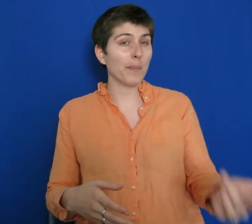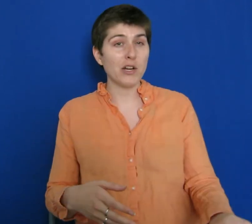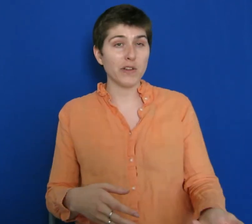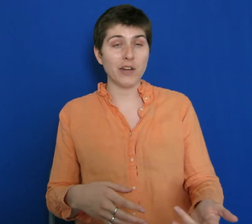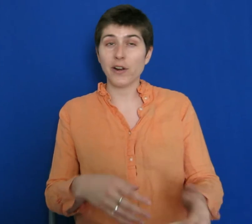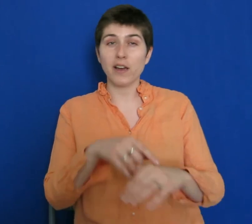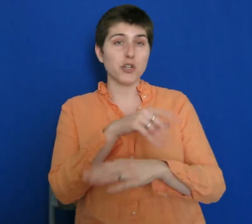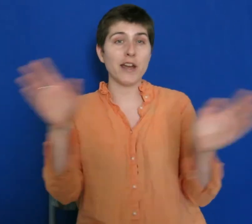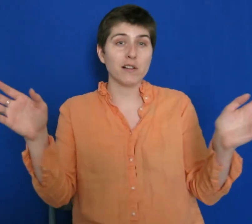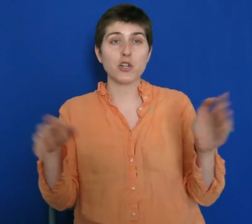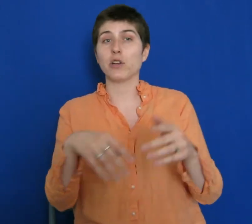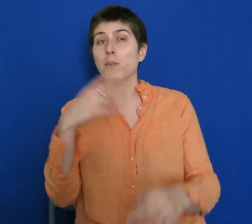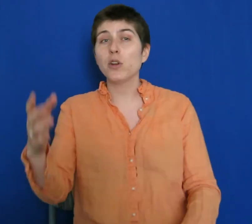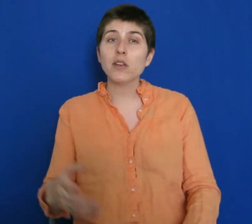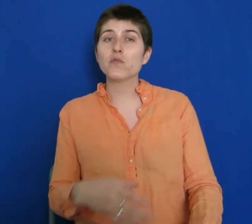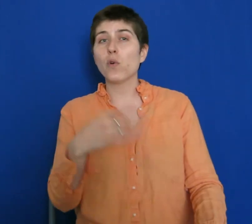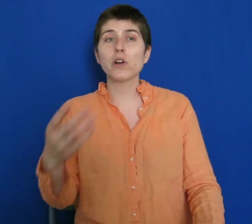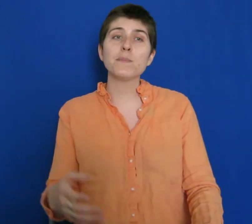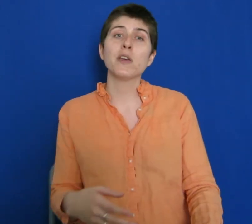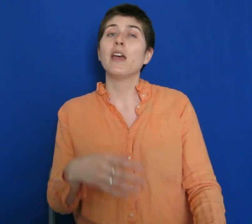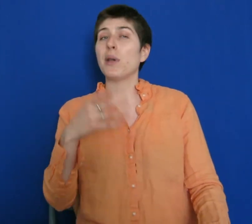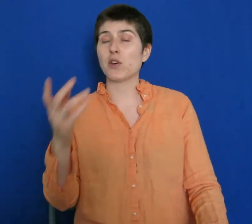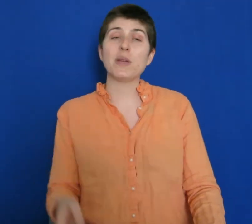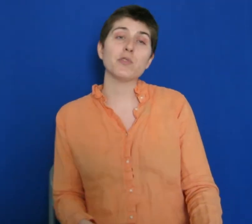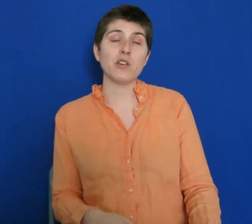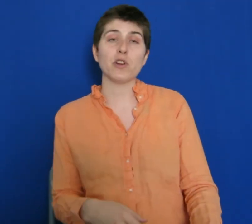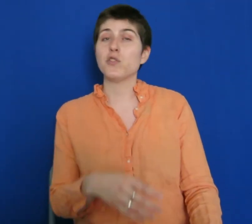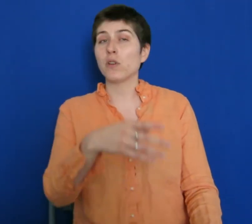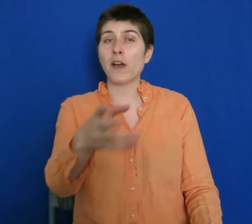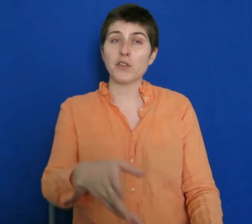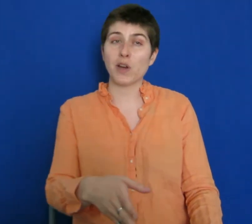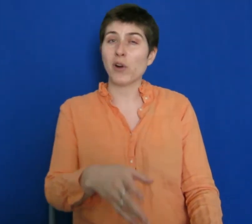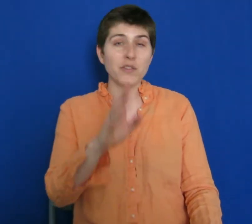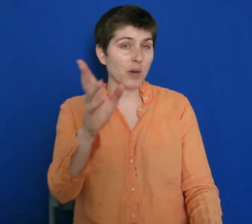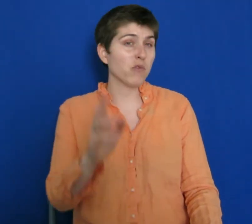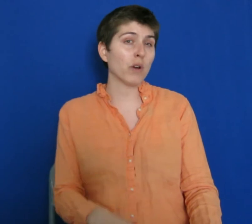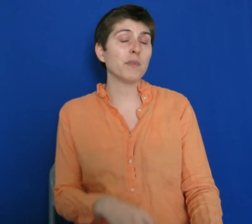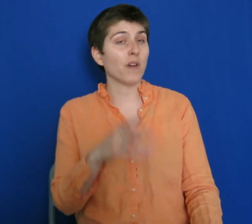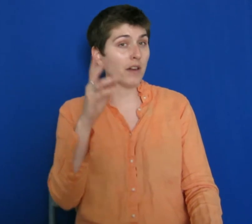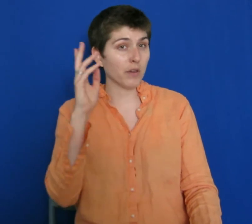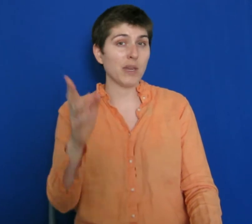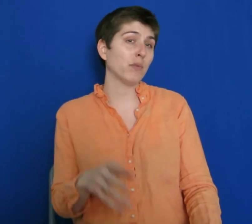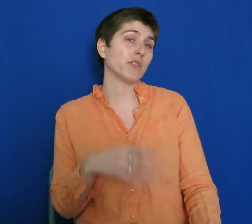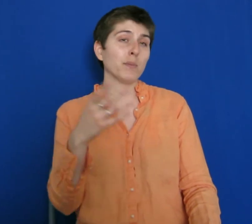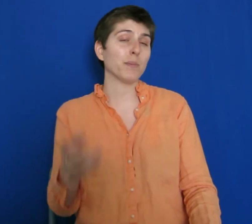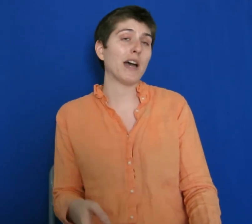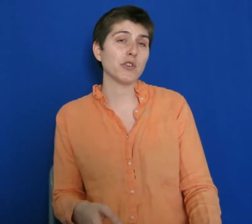page of the internet, a giant collection of communities, forums, based on people's interests. You can find a subreddit subforum to find other people with similar passions.